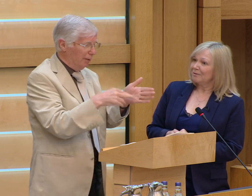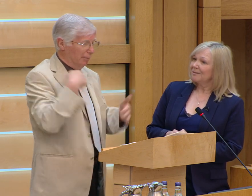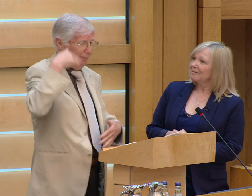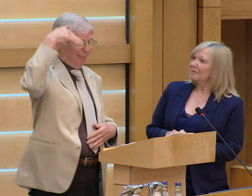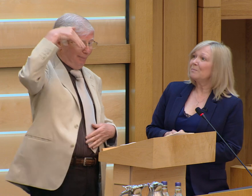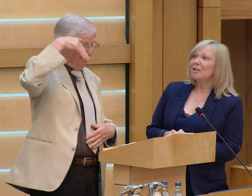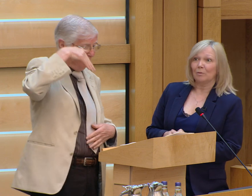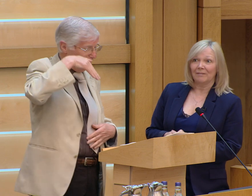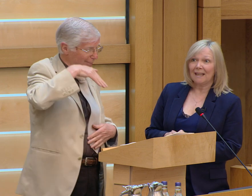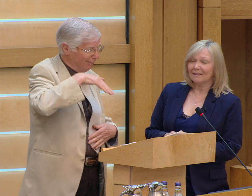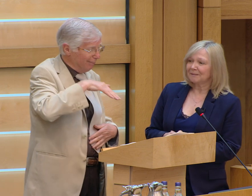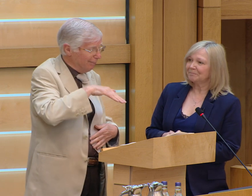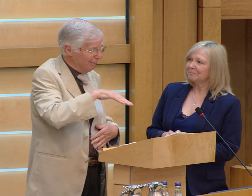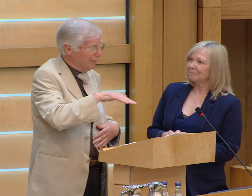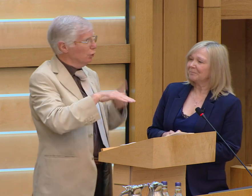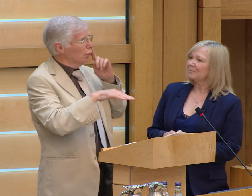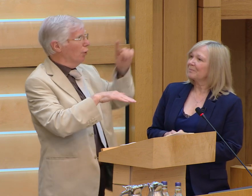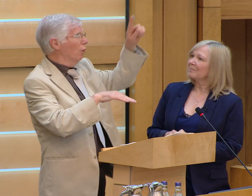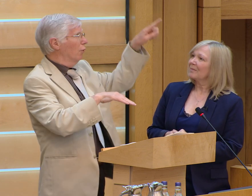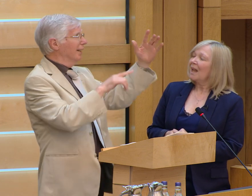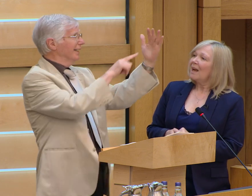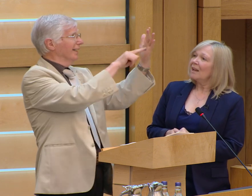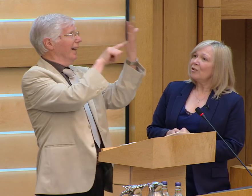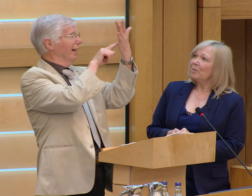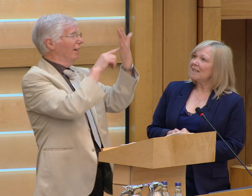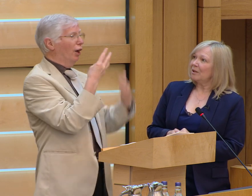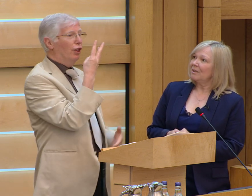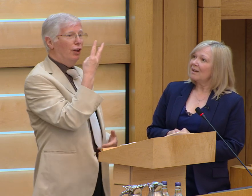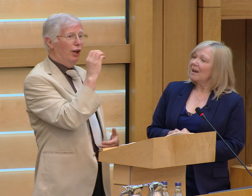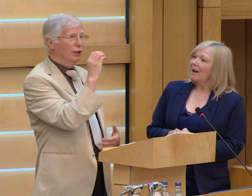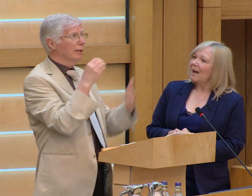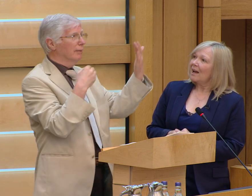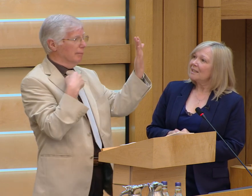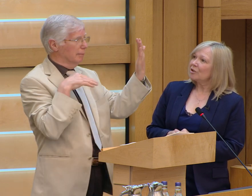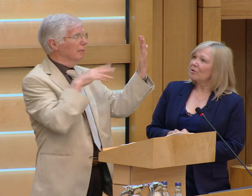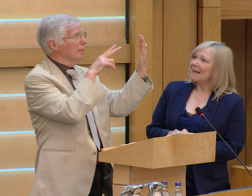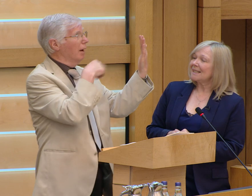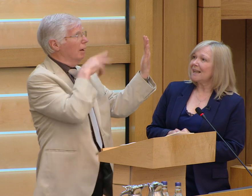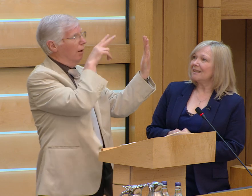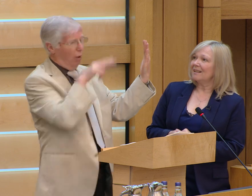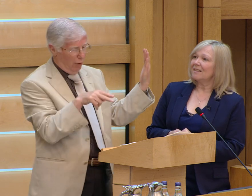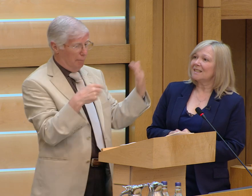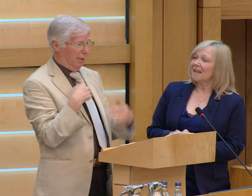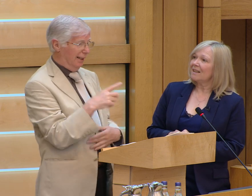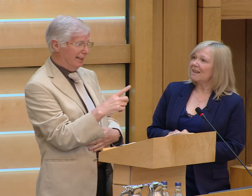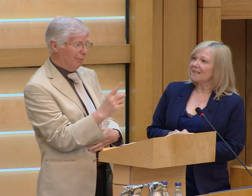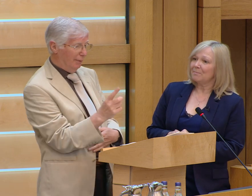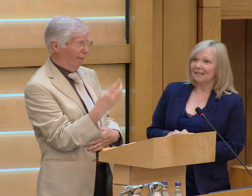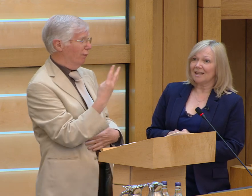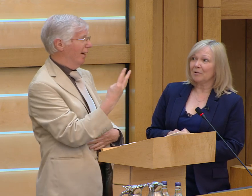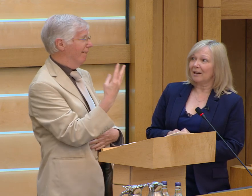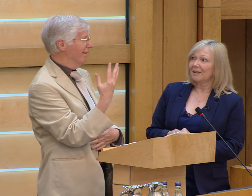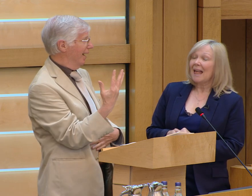small town from the top of a hill and on the way down I saw a sign that said